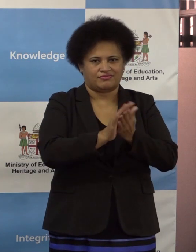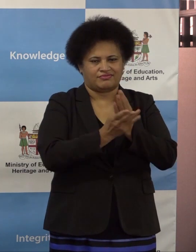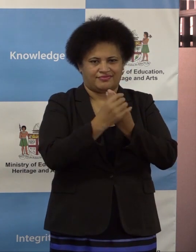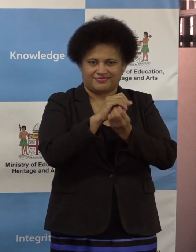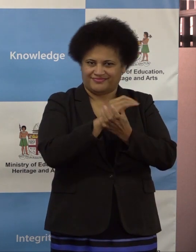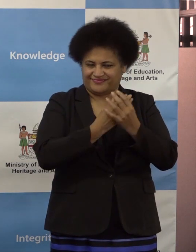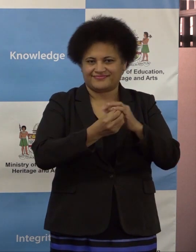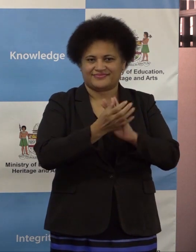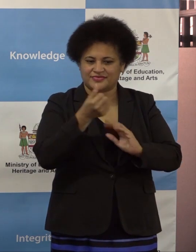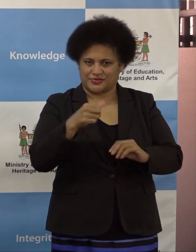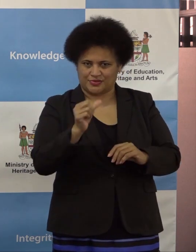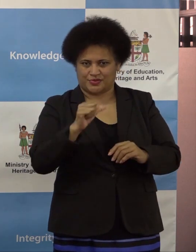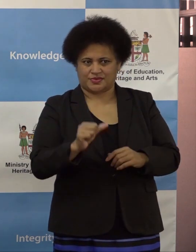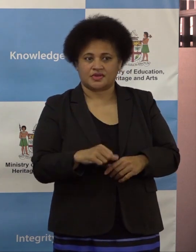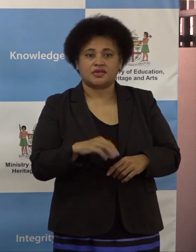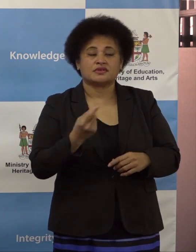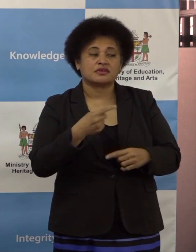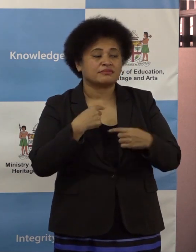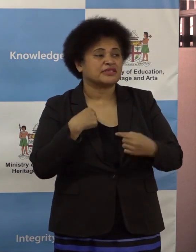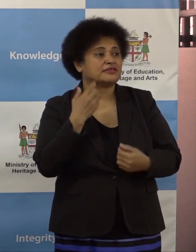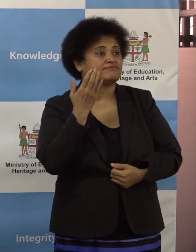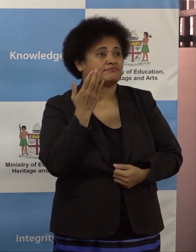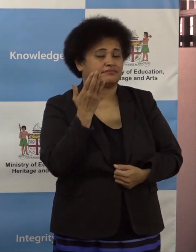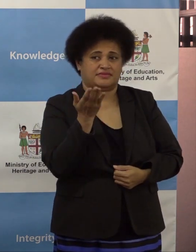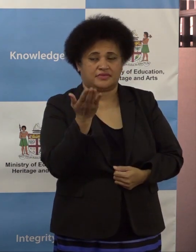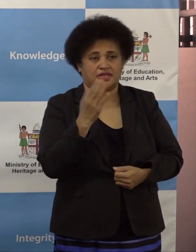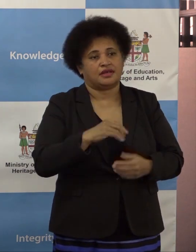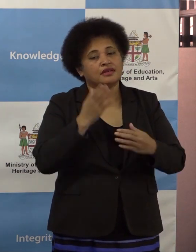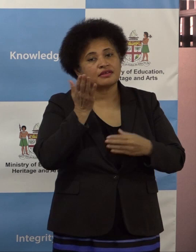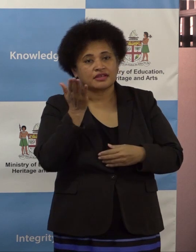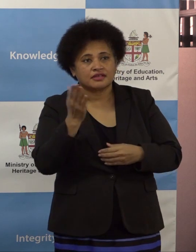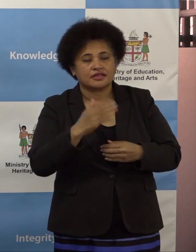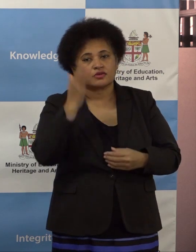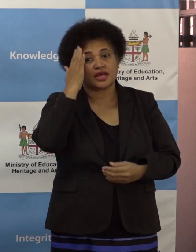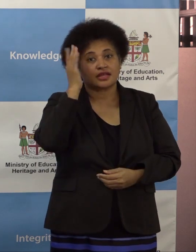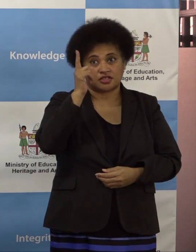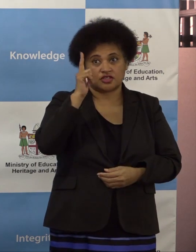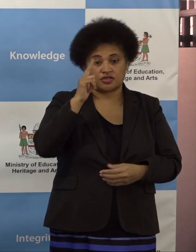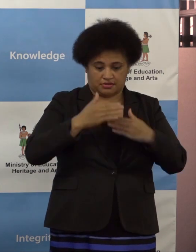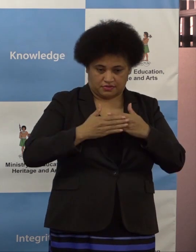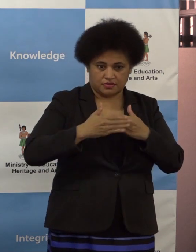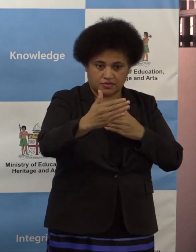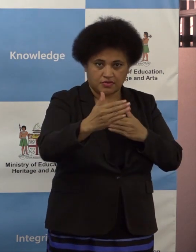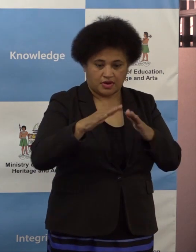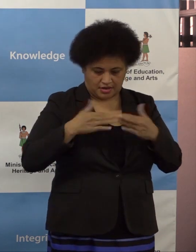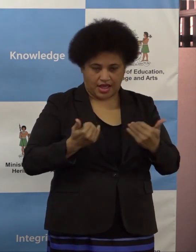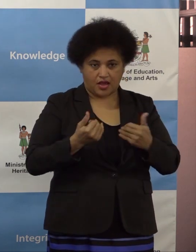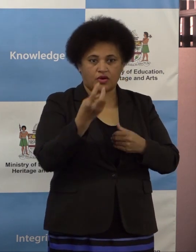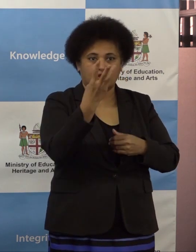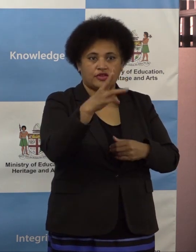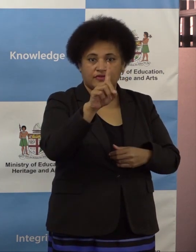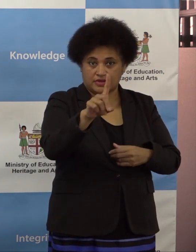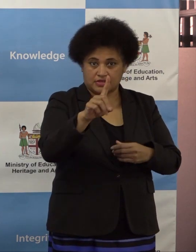Ladies and gentlemen, I'm urging head of schools to use the time between now till 31st October to prepare the school